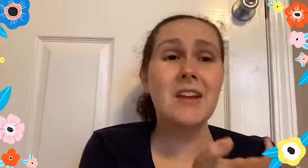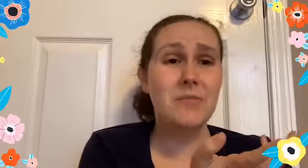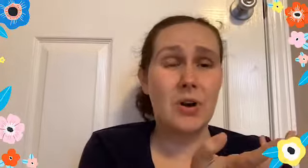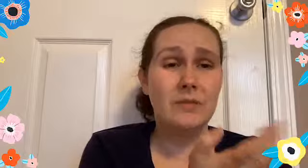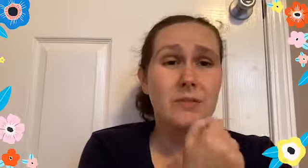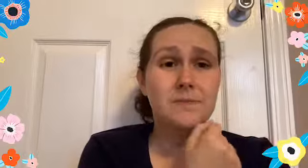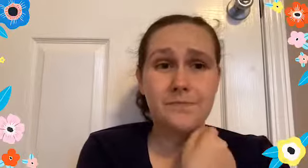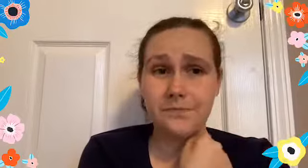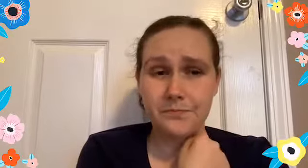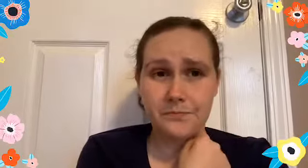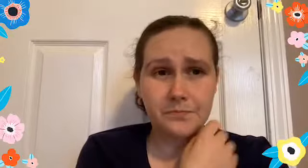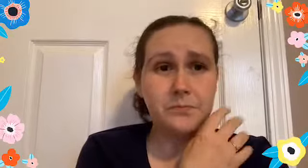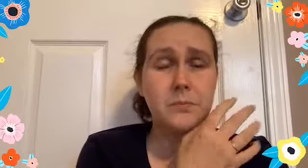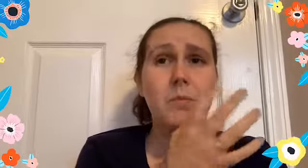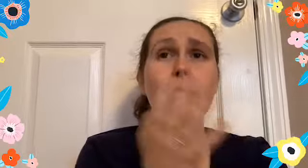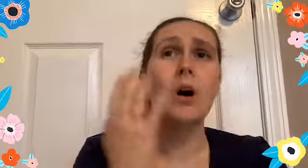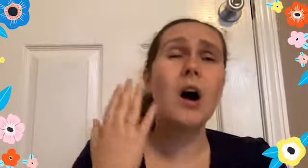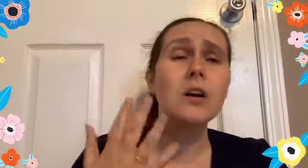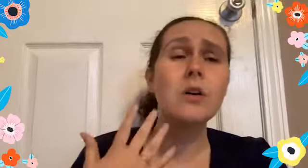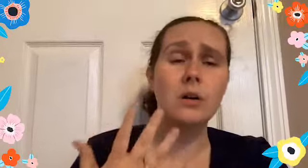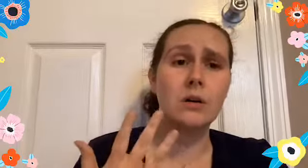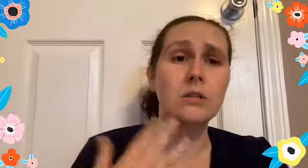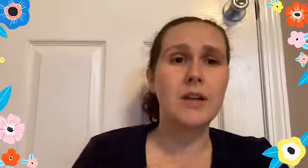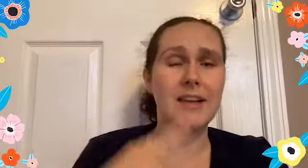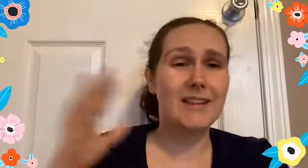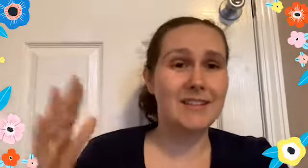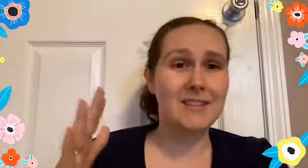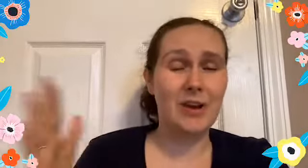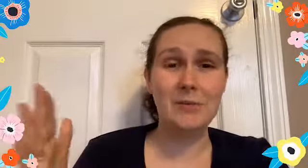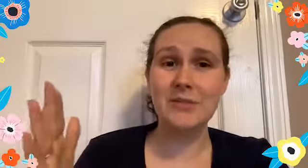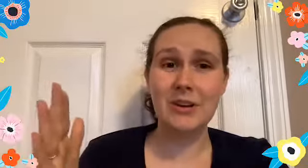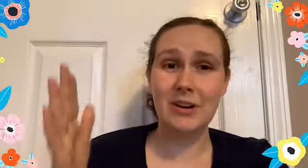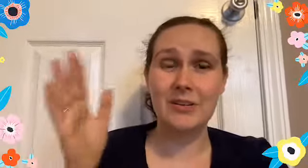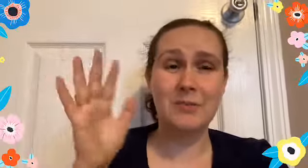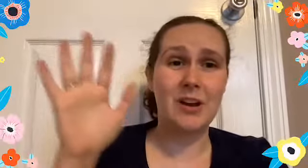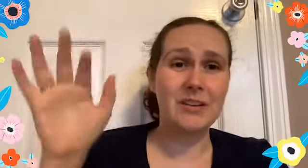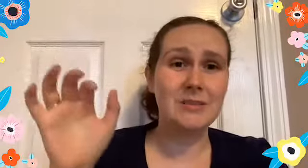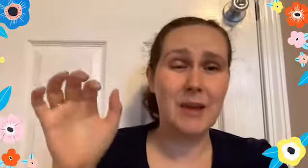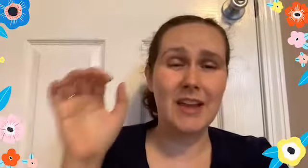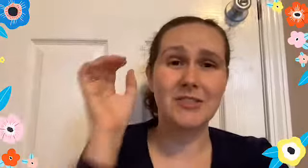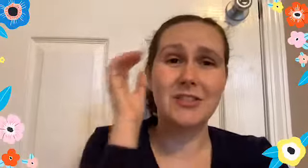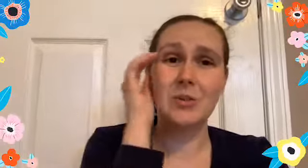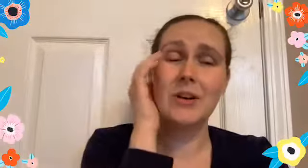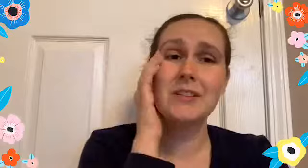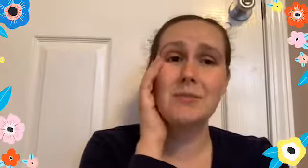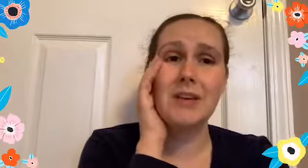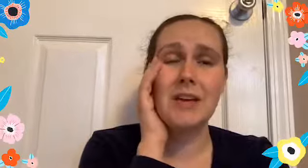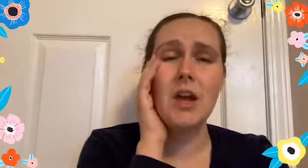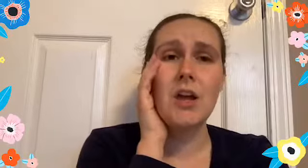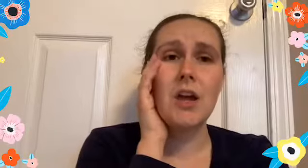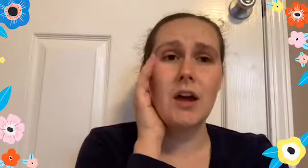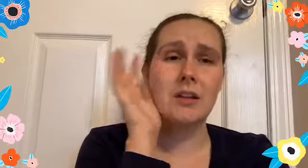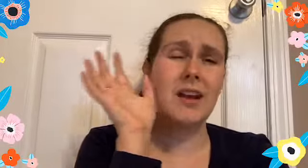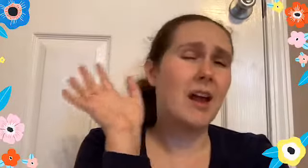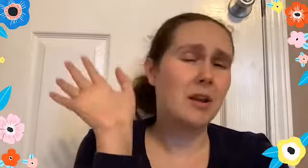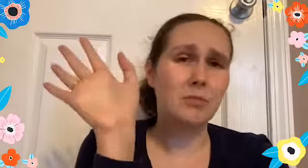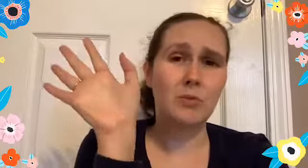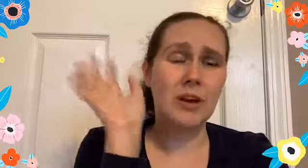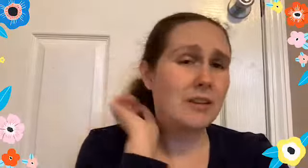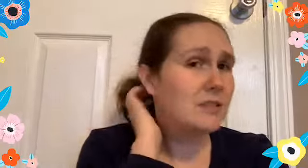involved, well, our goal in this scraps of encouragement on this page is going to be, and I'm running this